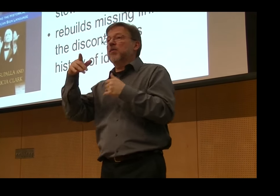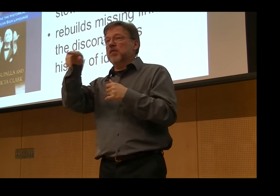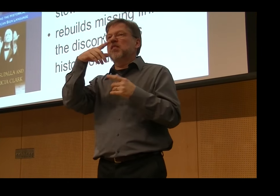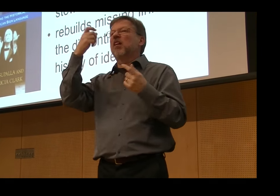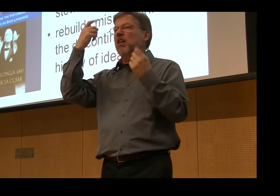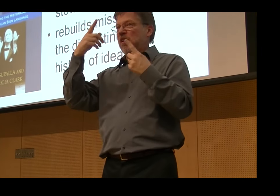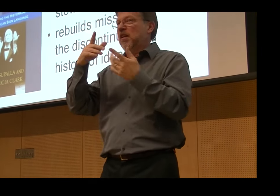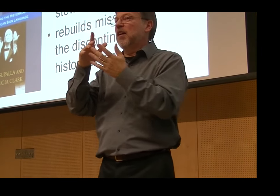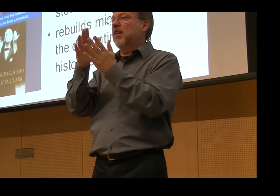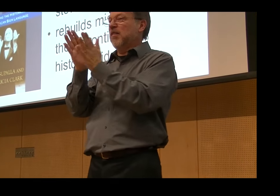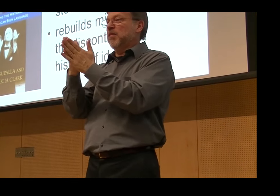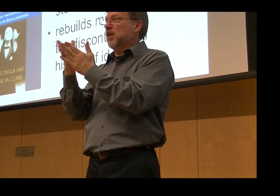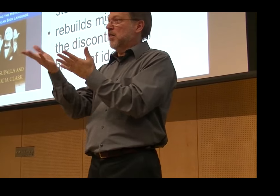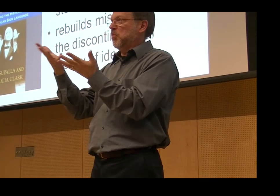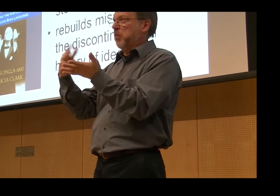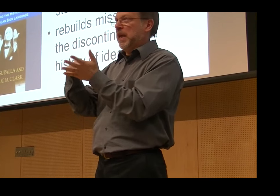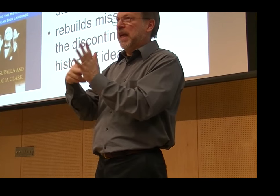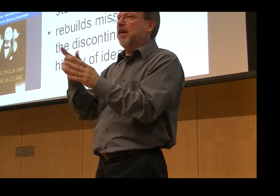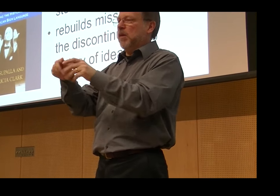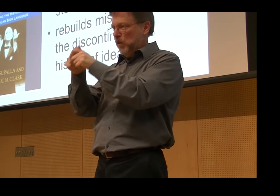Do you have a question as well? Let me answer Kim's question first.